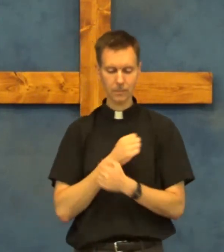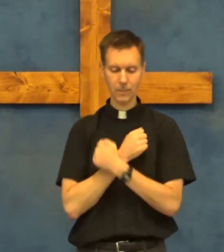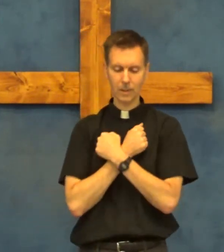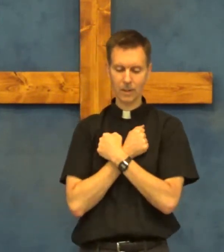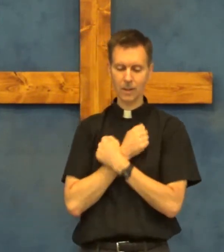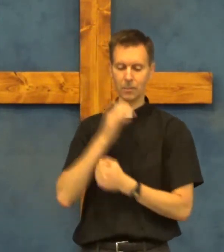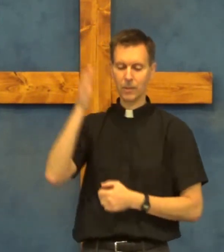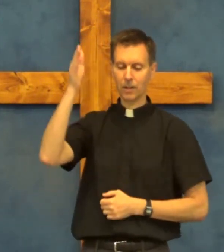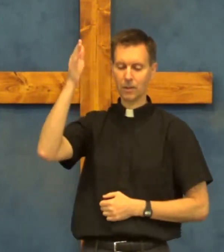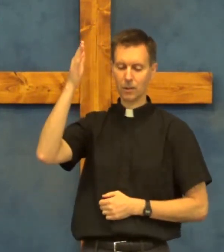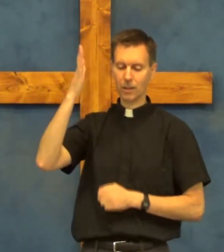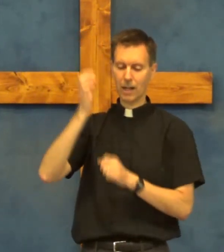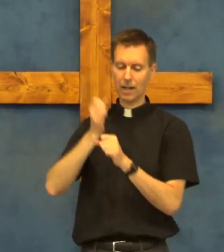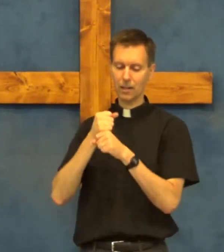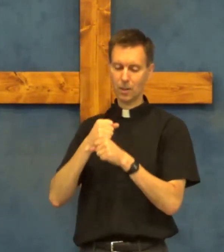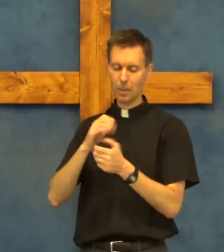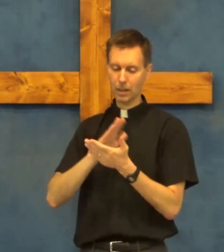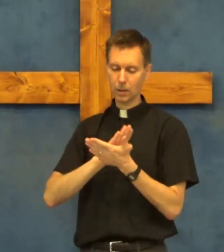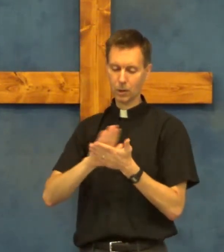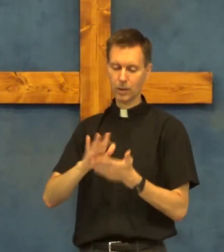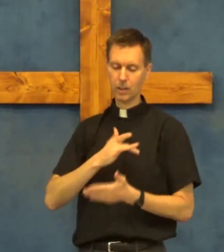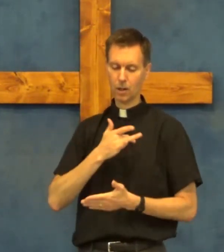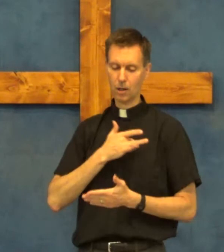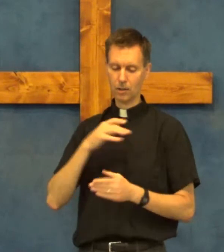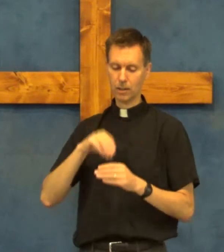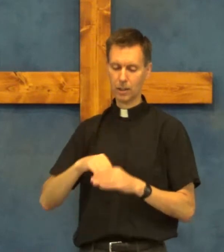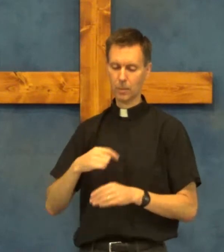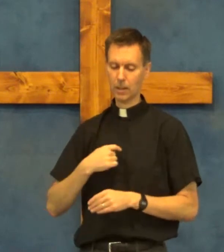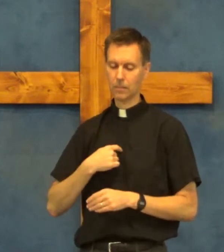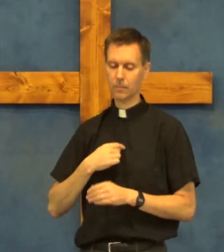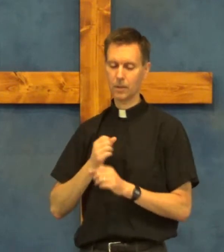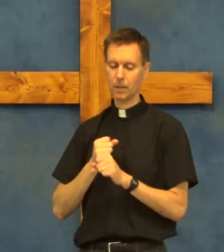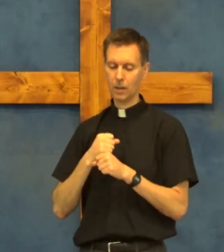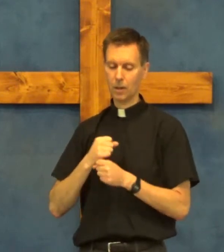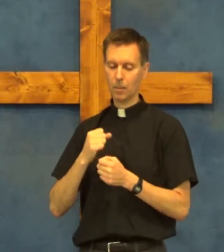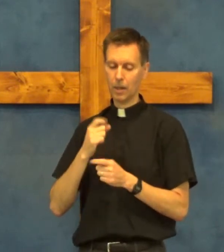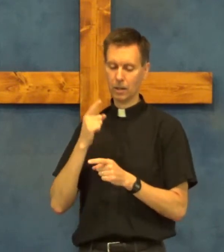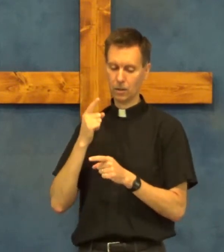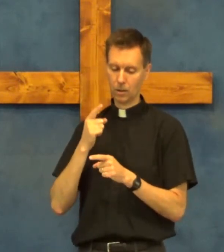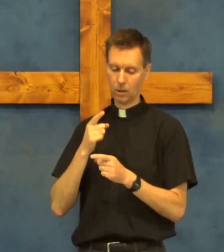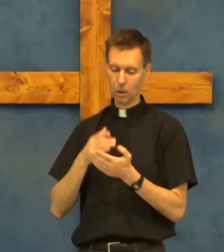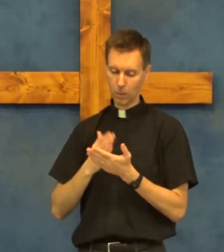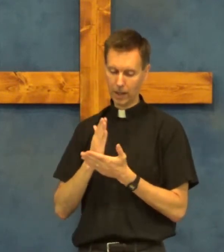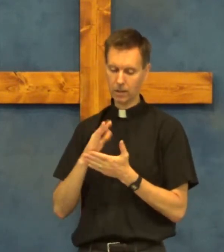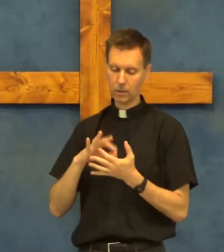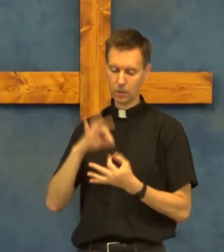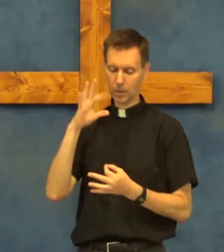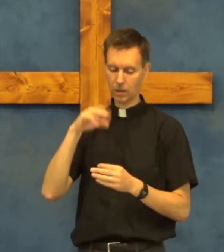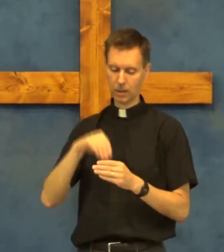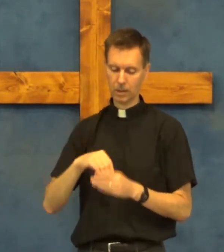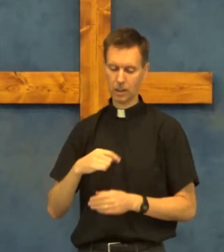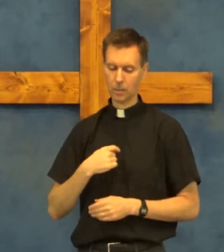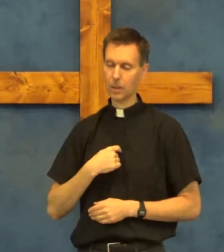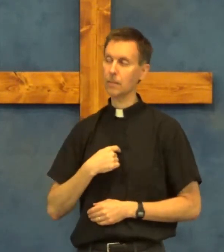dear God make a clean heart in me make a right spirit in me